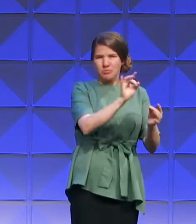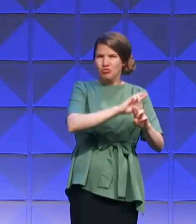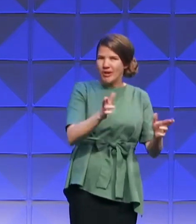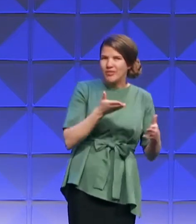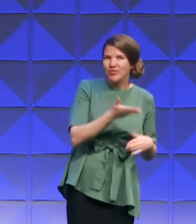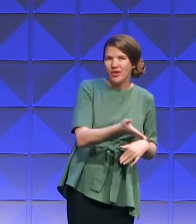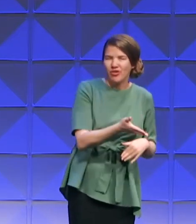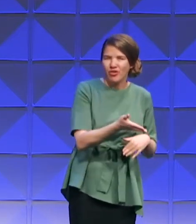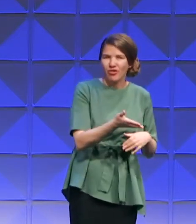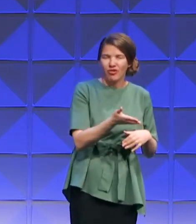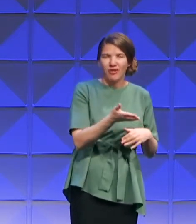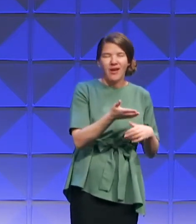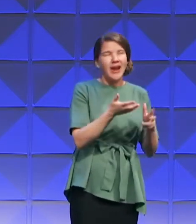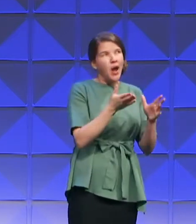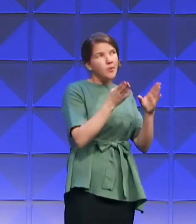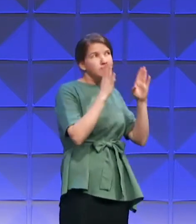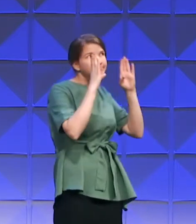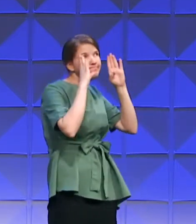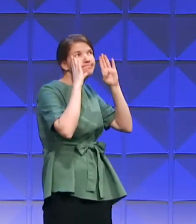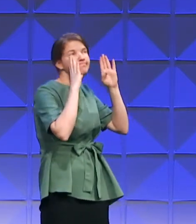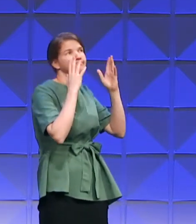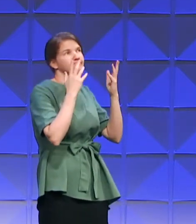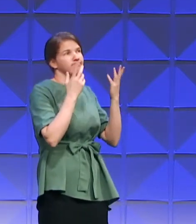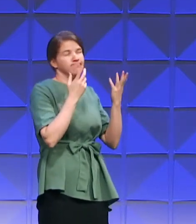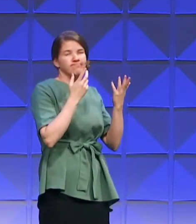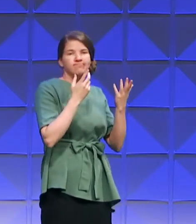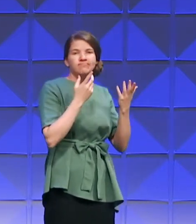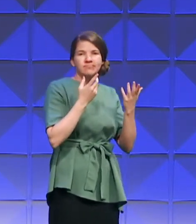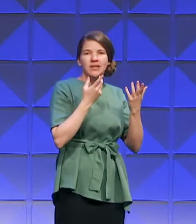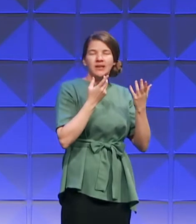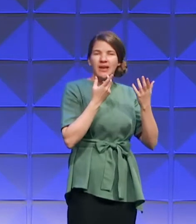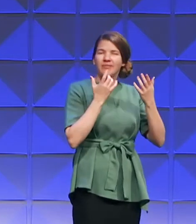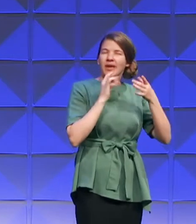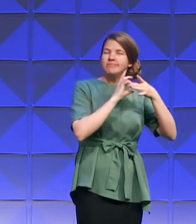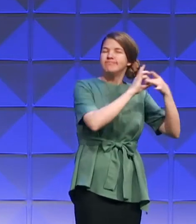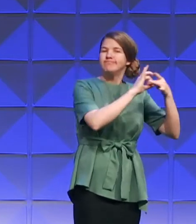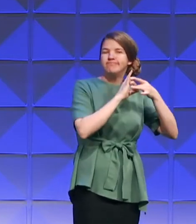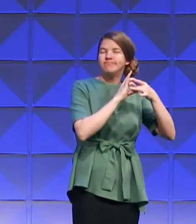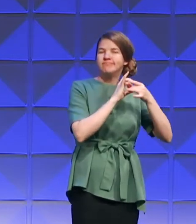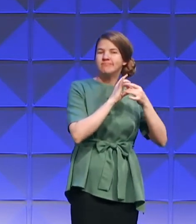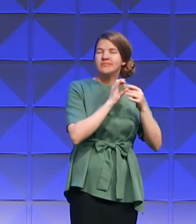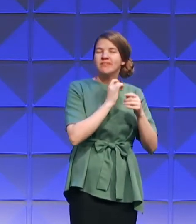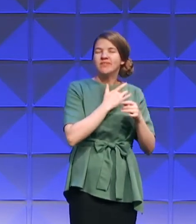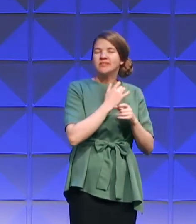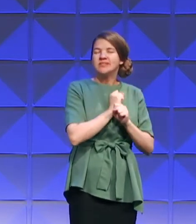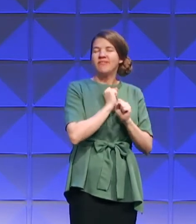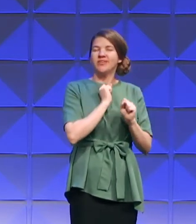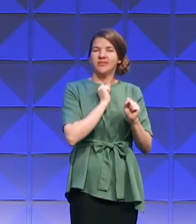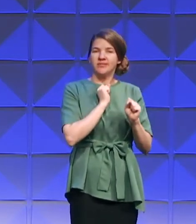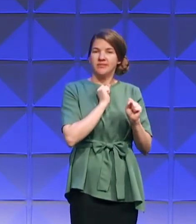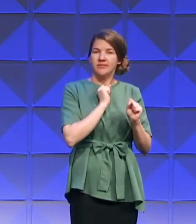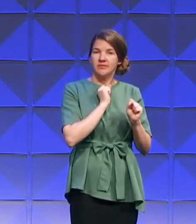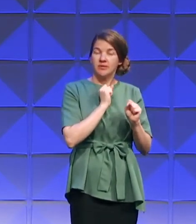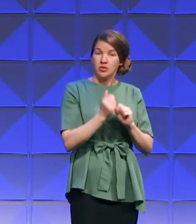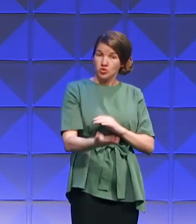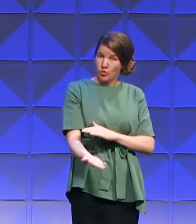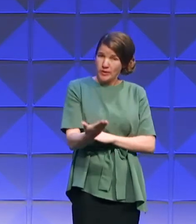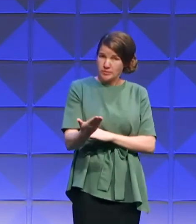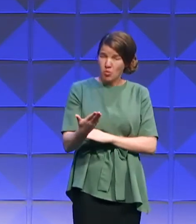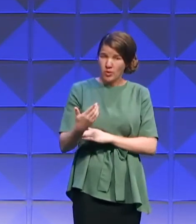would hear God's word, and he would find this safe, secure relationship with God. My subject this morning